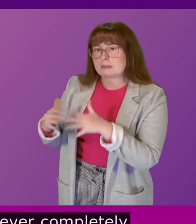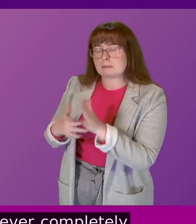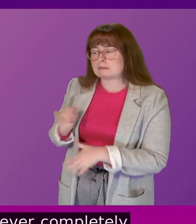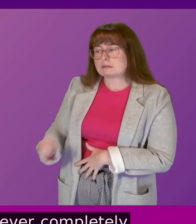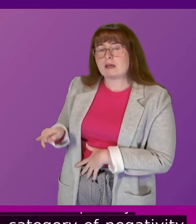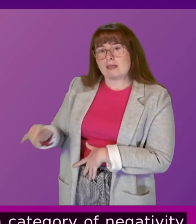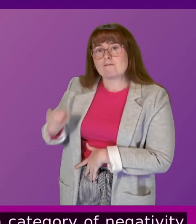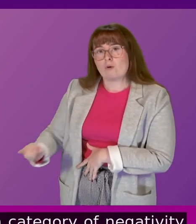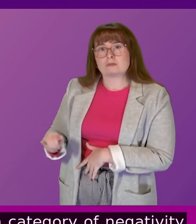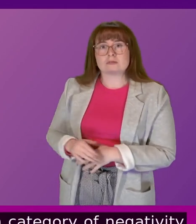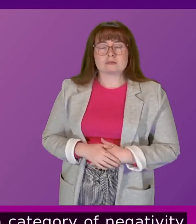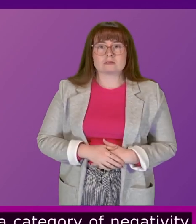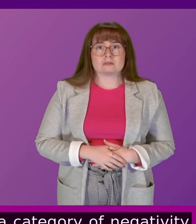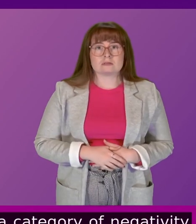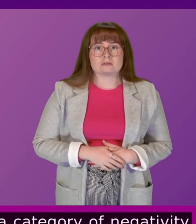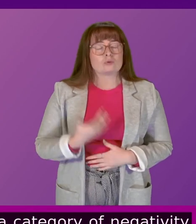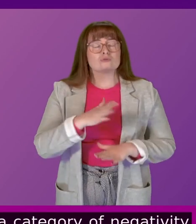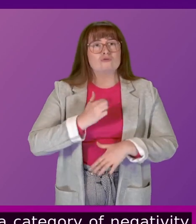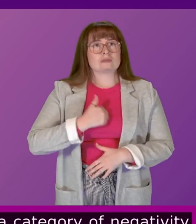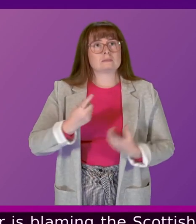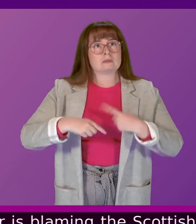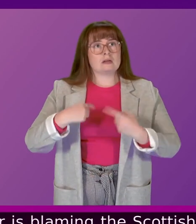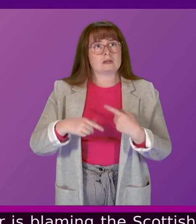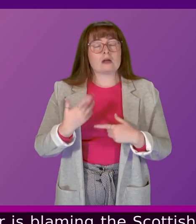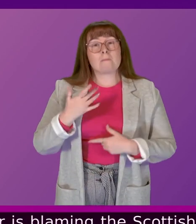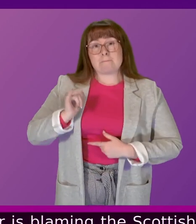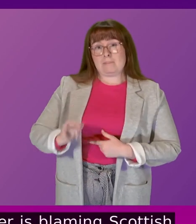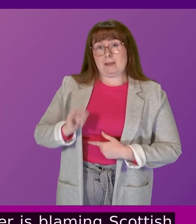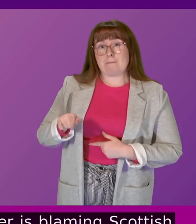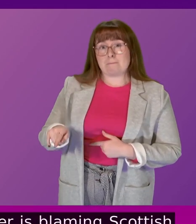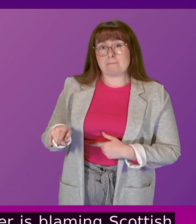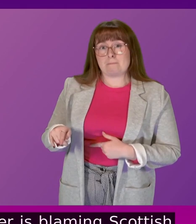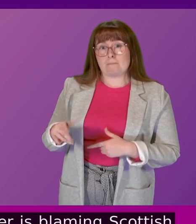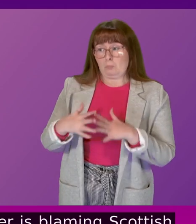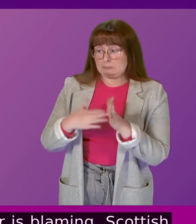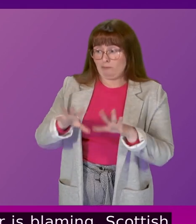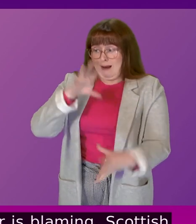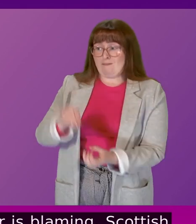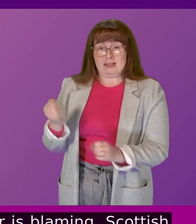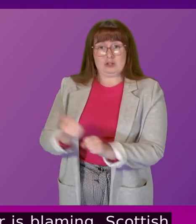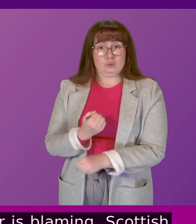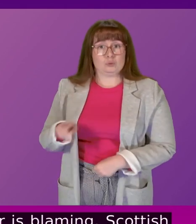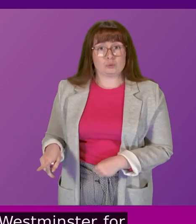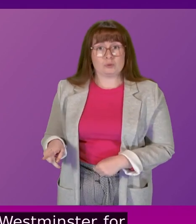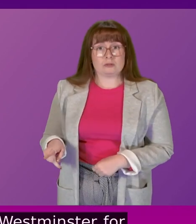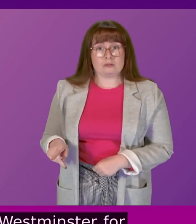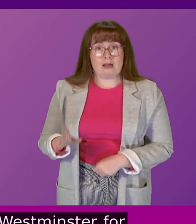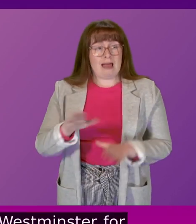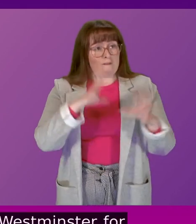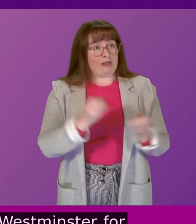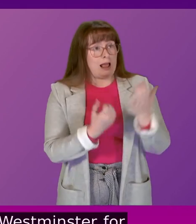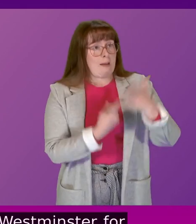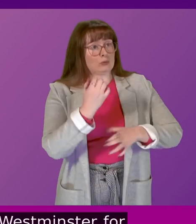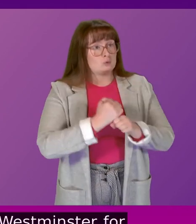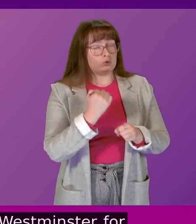for everything that has gone wrong in the Scottish Government.